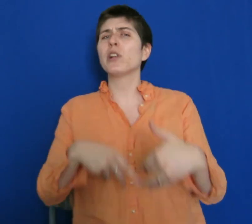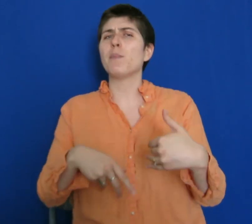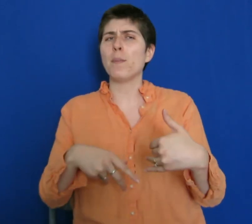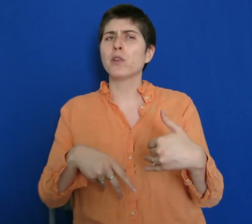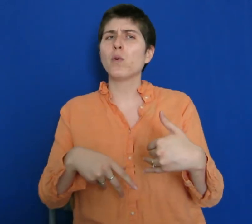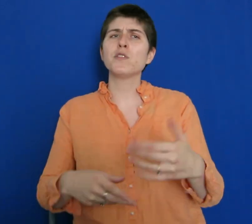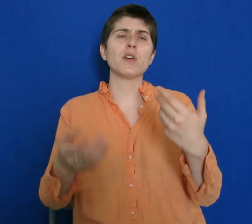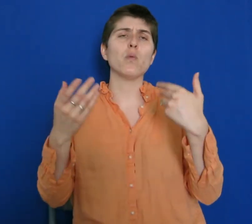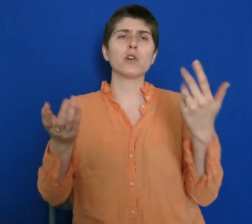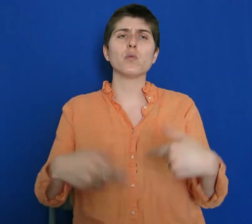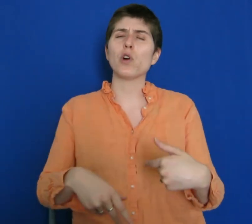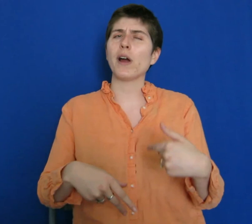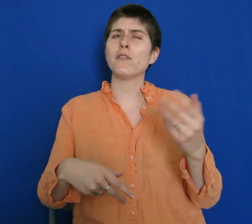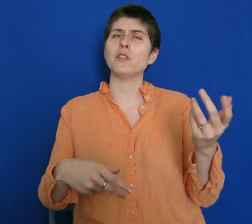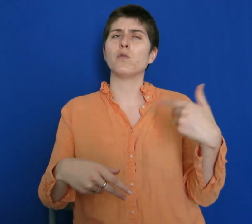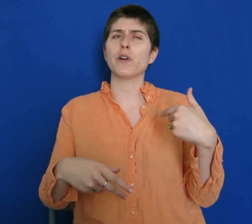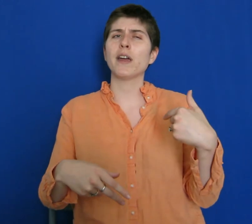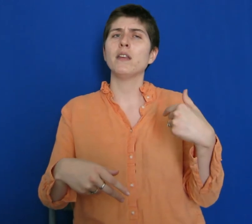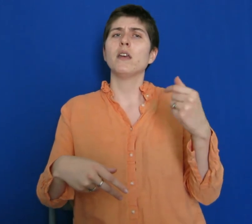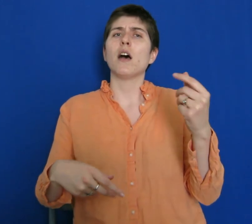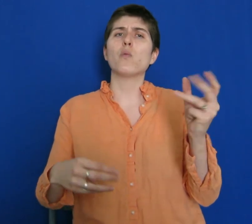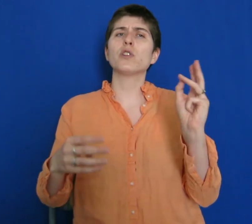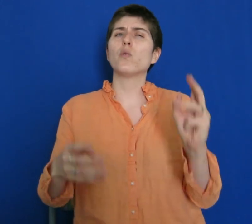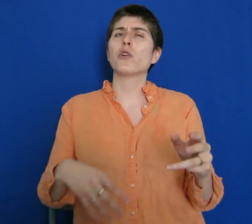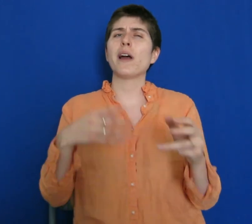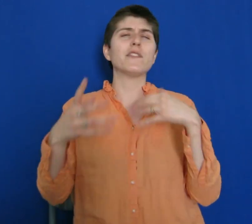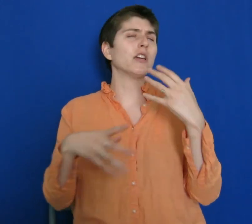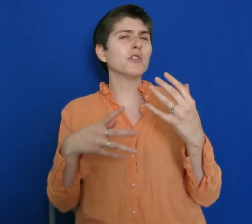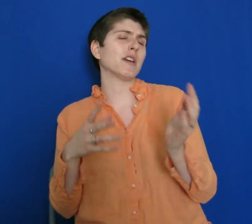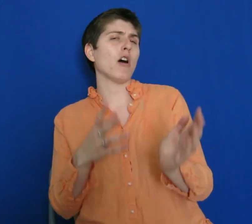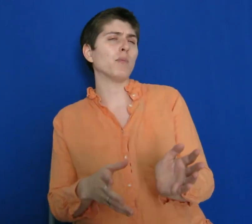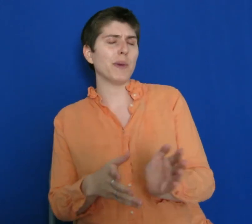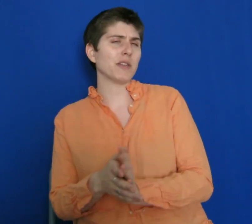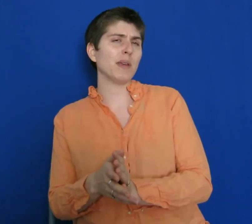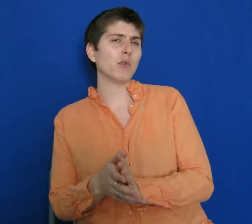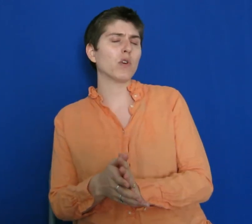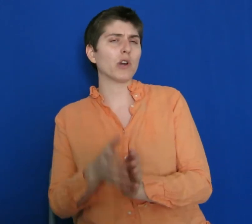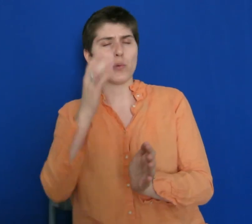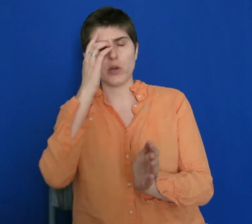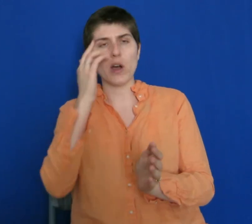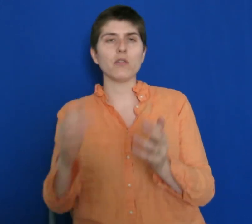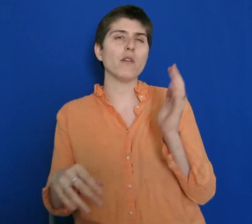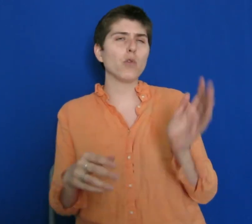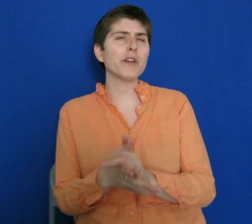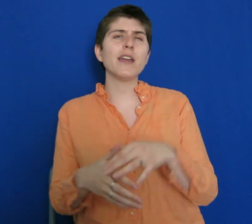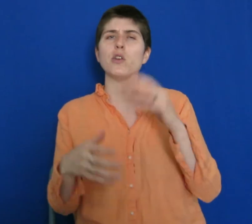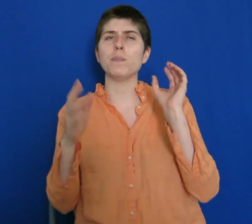really popular ones, World of Warcraft and Fortnite. World of Warcraft guilds and complementing people work really well. Fortnite, you can be